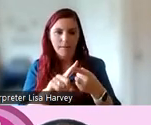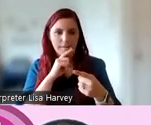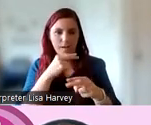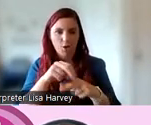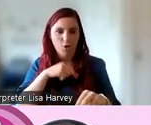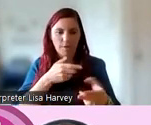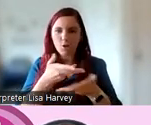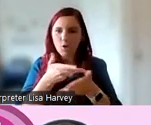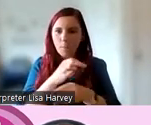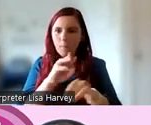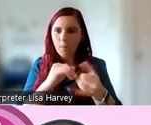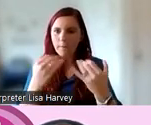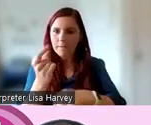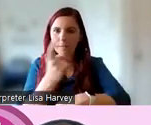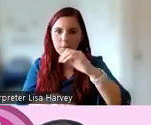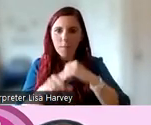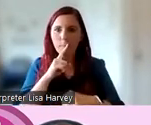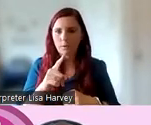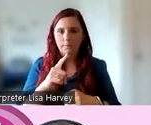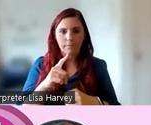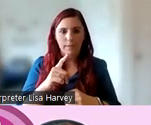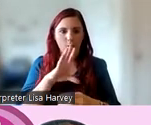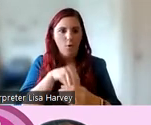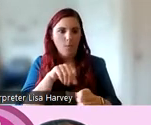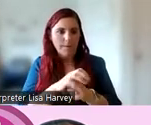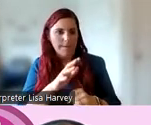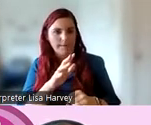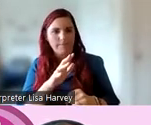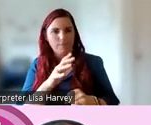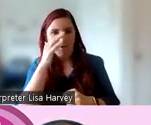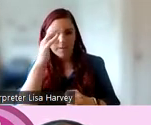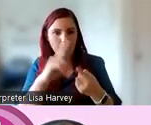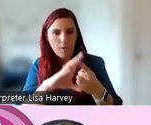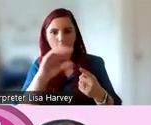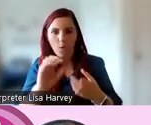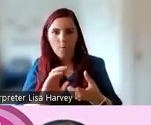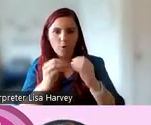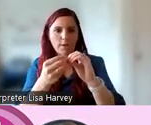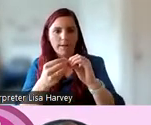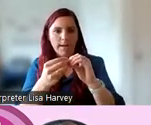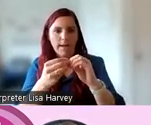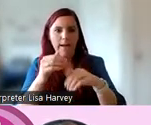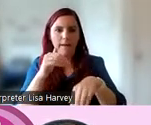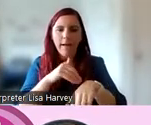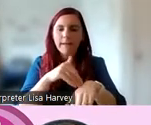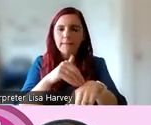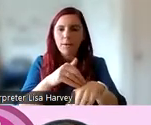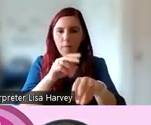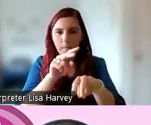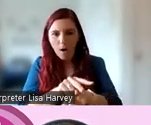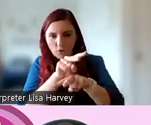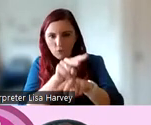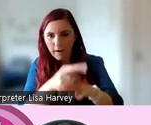with disabilities. Rather, it incorporates principles of co-production and co-design of policy, effective monitoring of outcomes, and equal